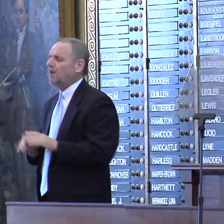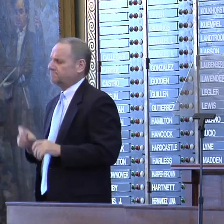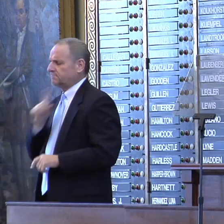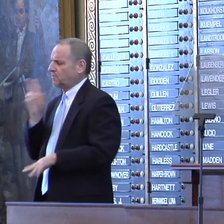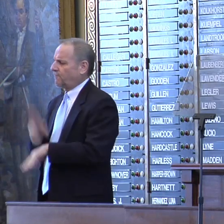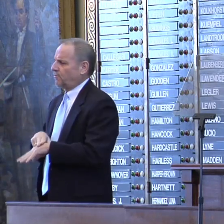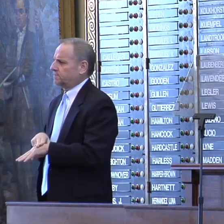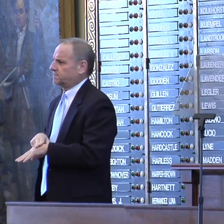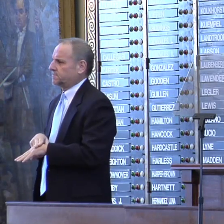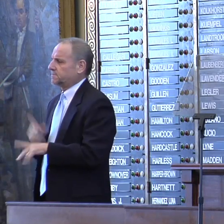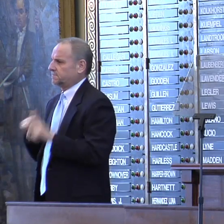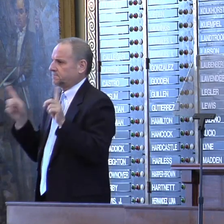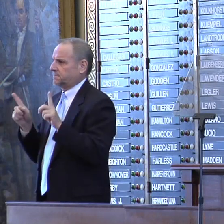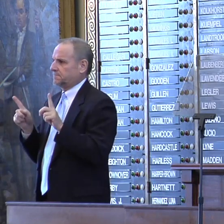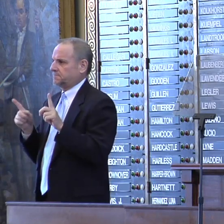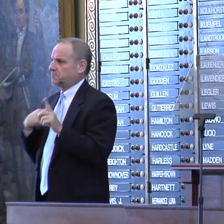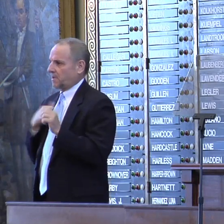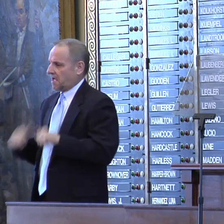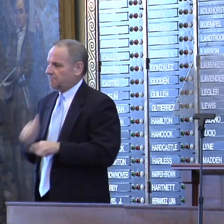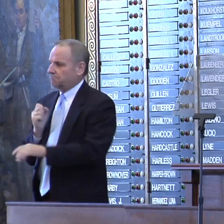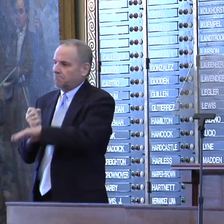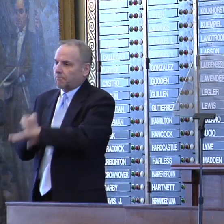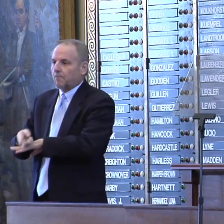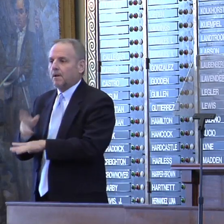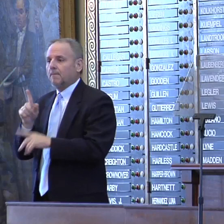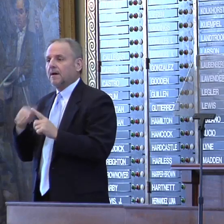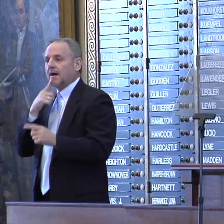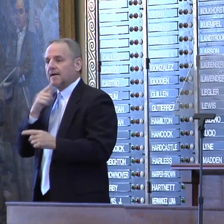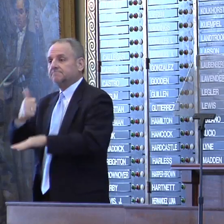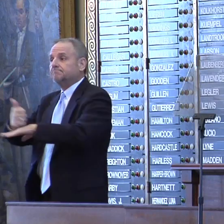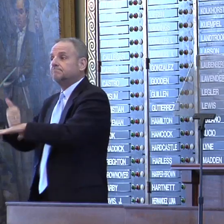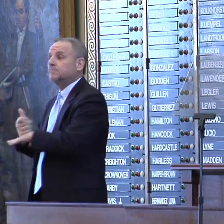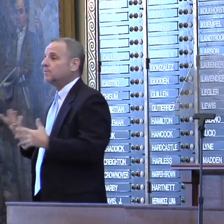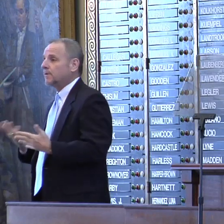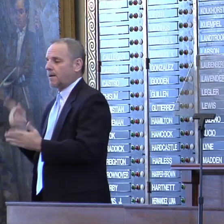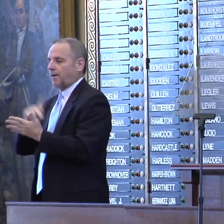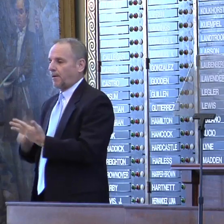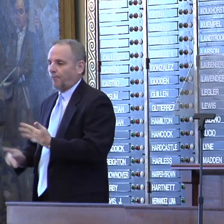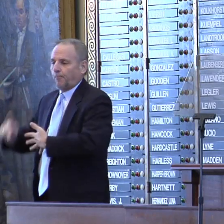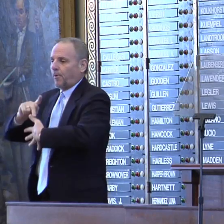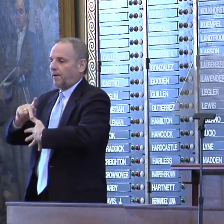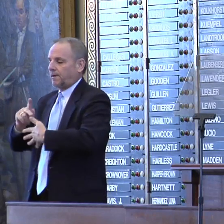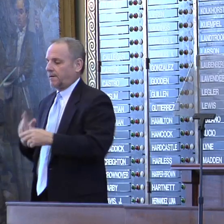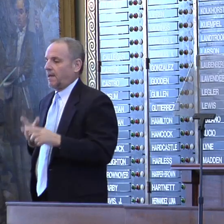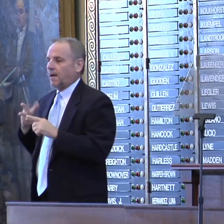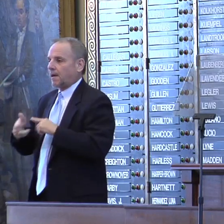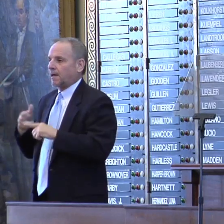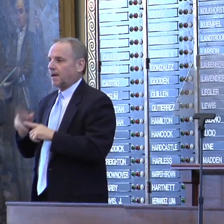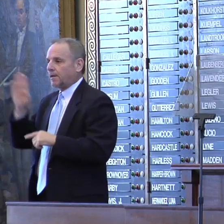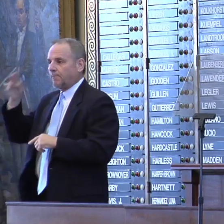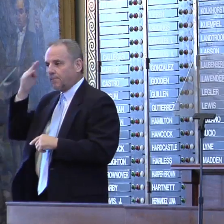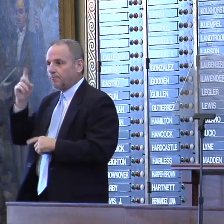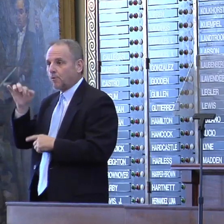course we are. But we can overcome them by setting priorities, by cutting bureaucracy, by